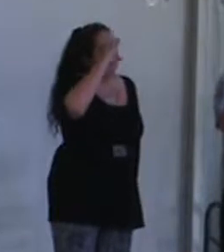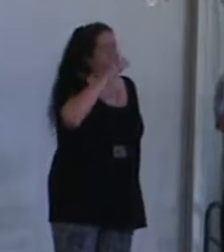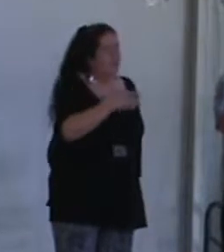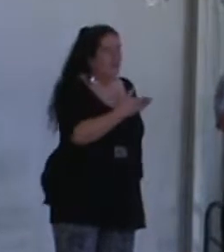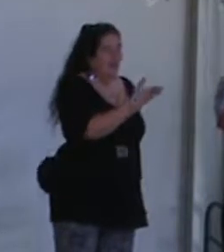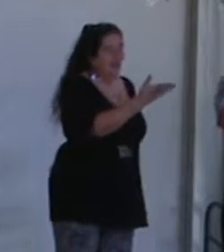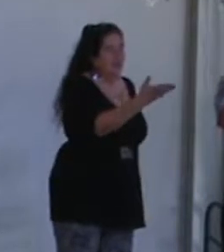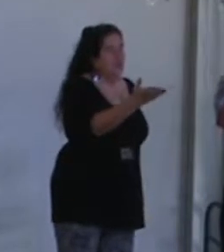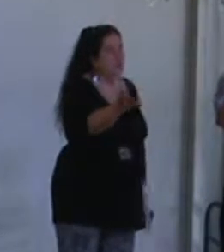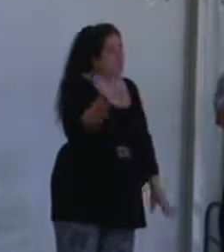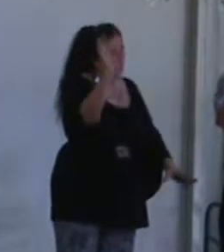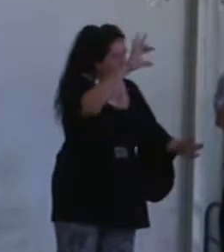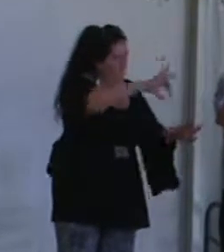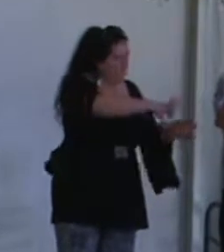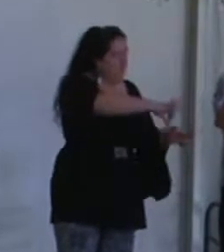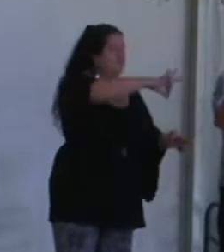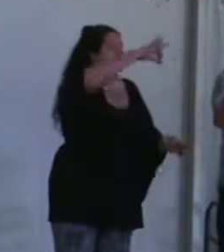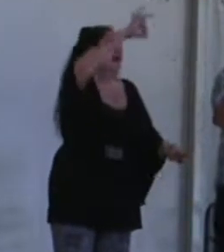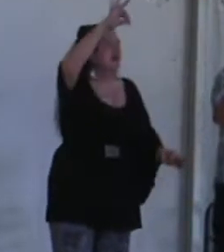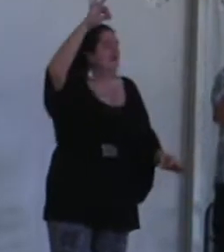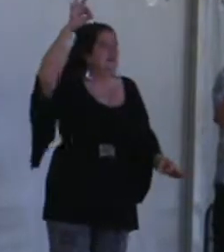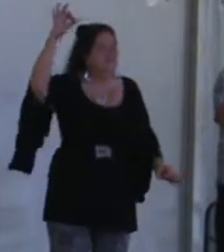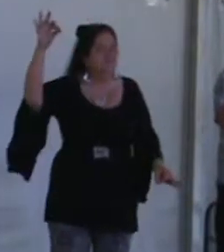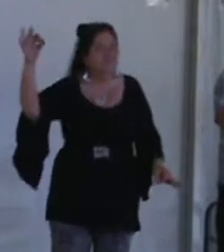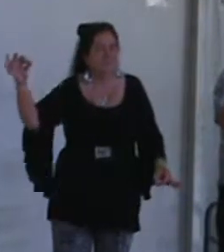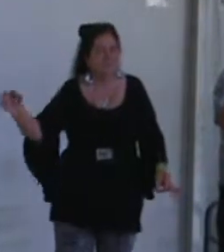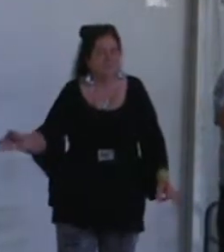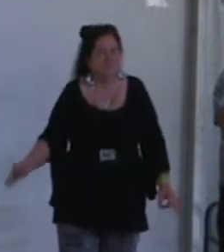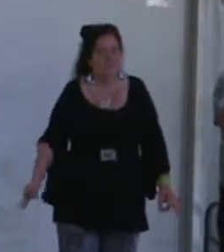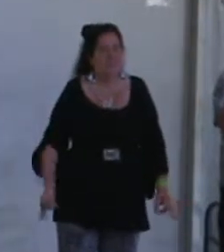see, and you still want,